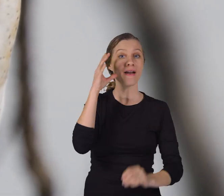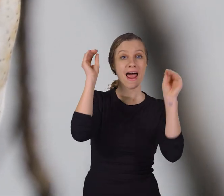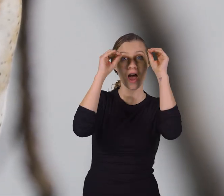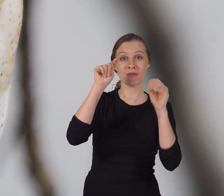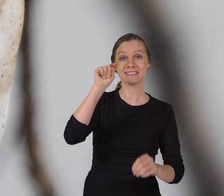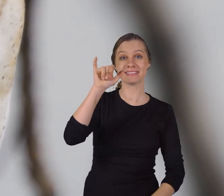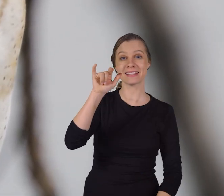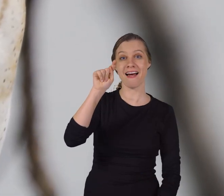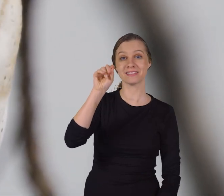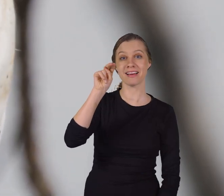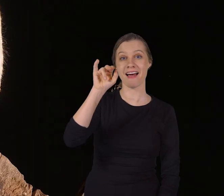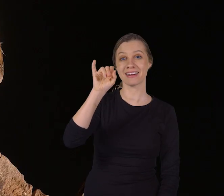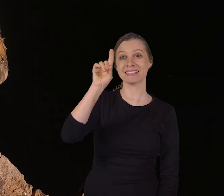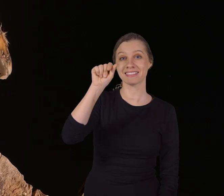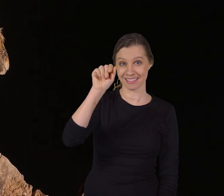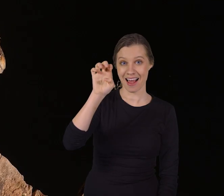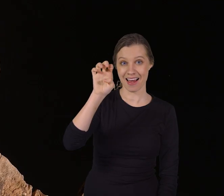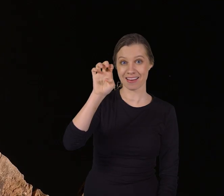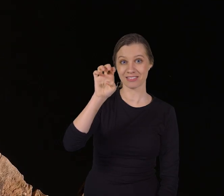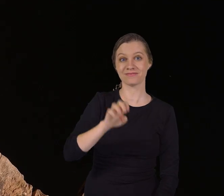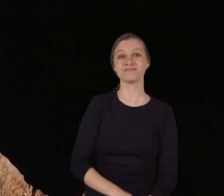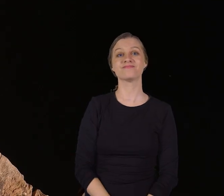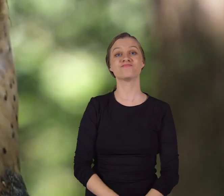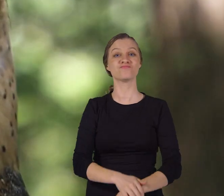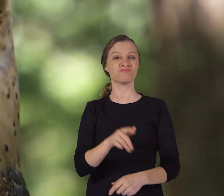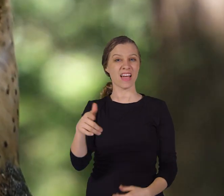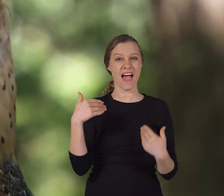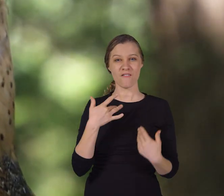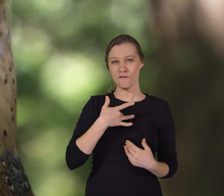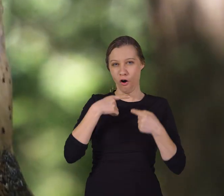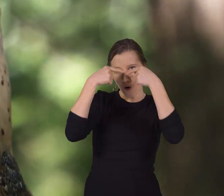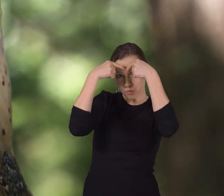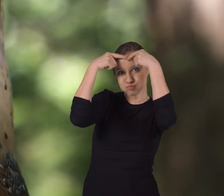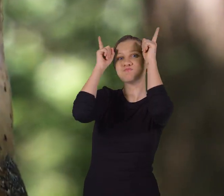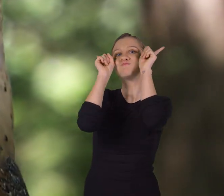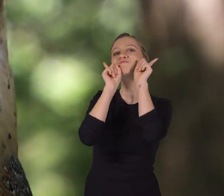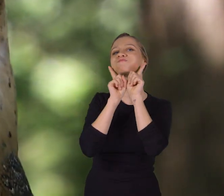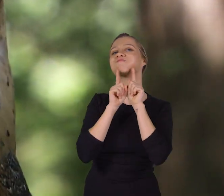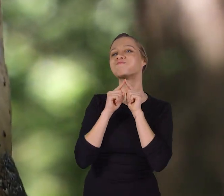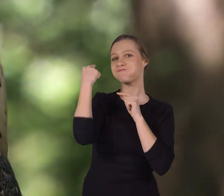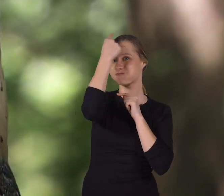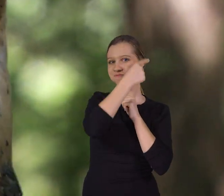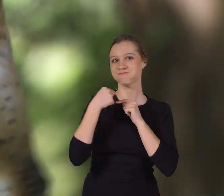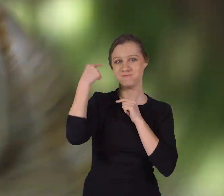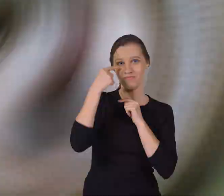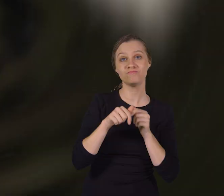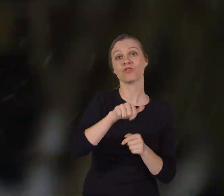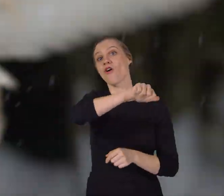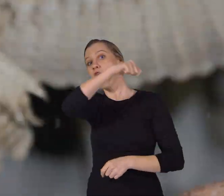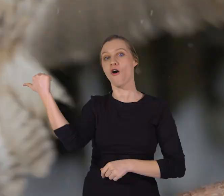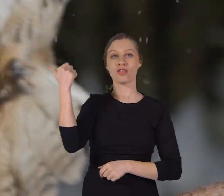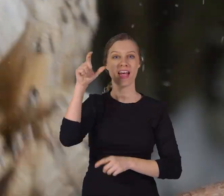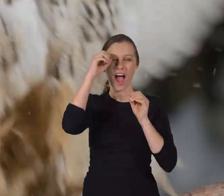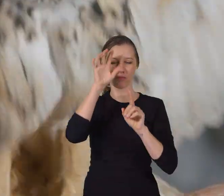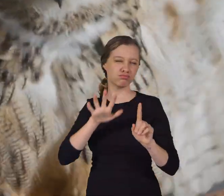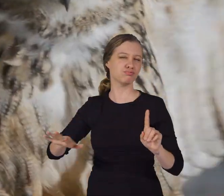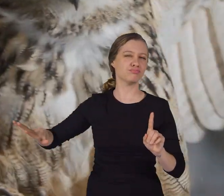barn owls, titonidae, with a heart-shaped facial disc, and all other owls,